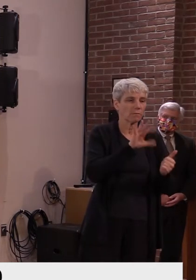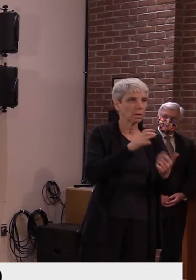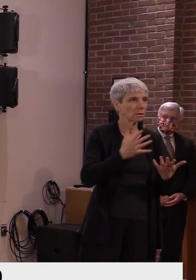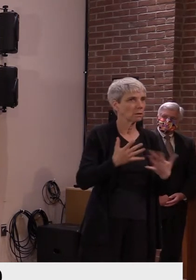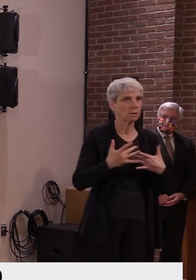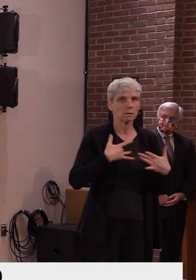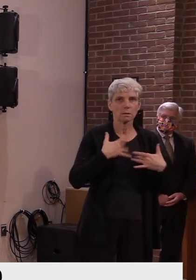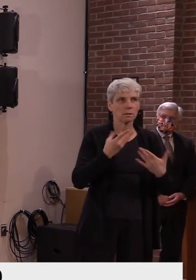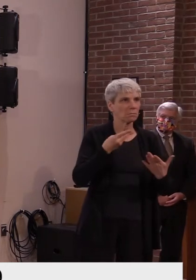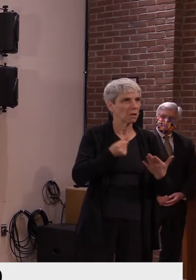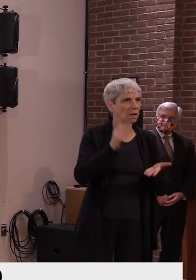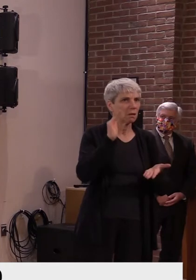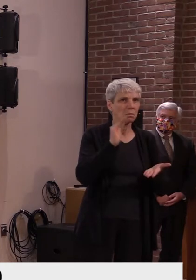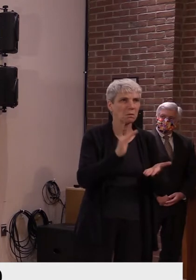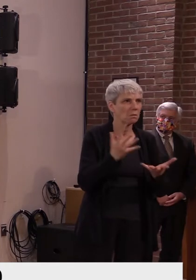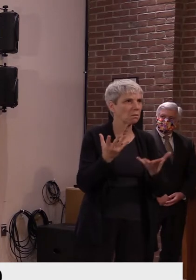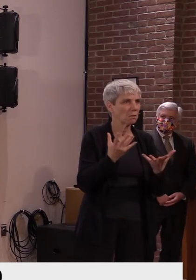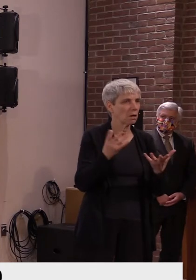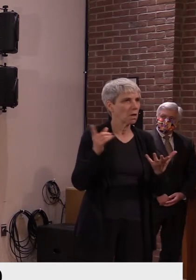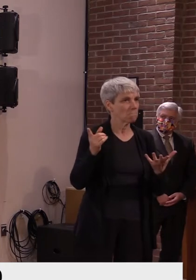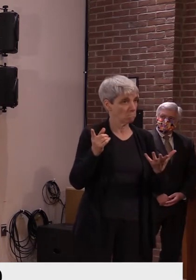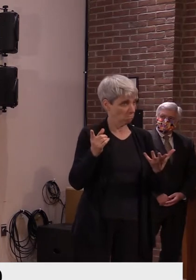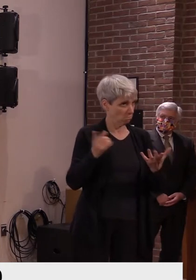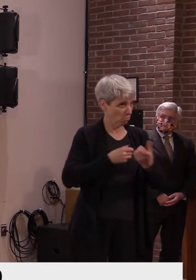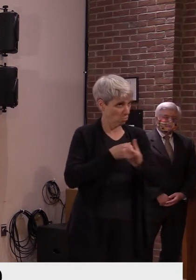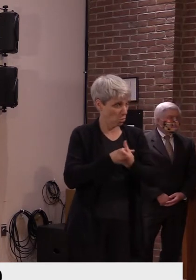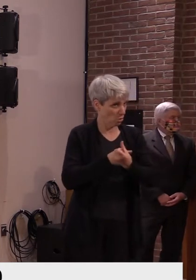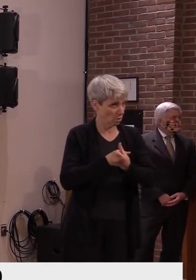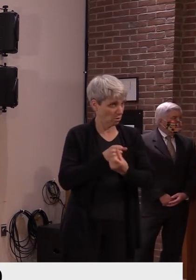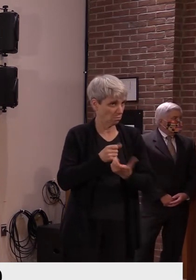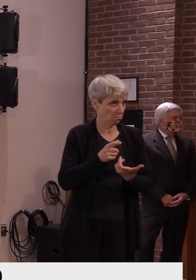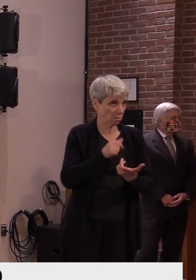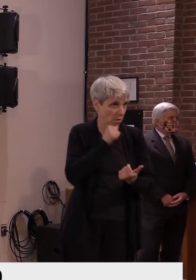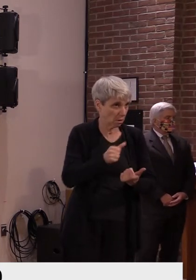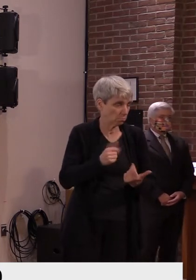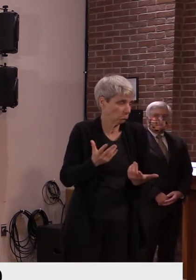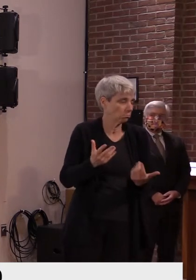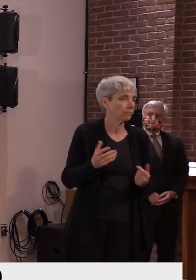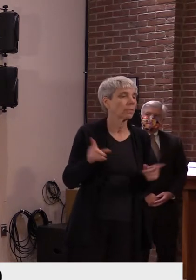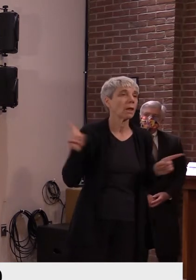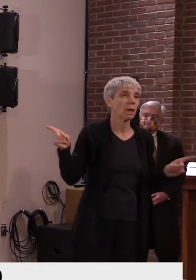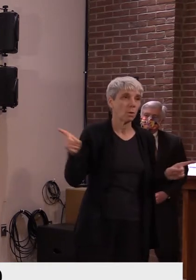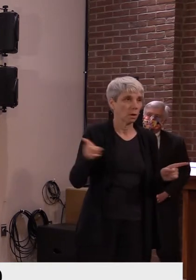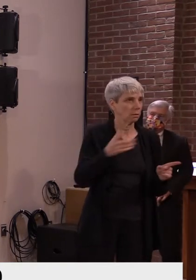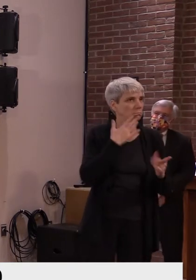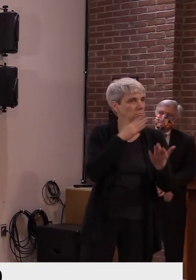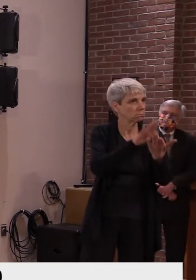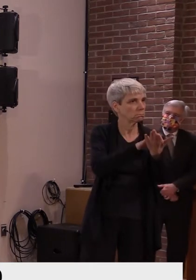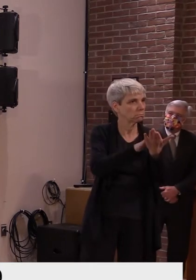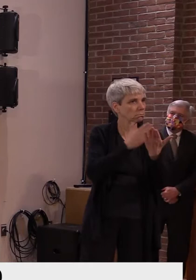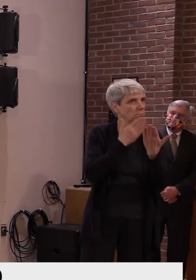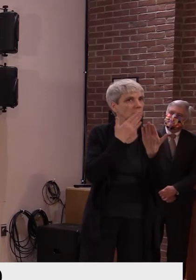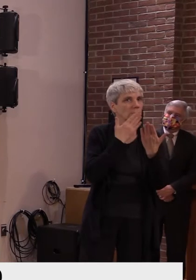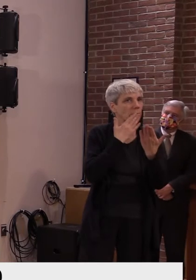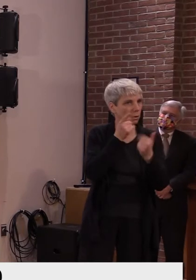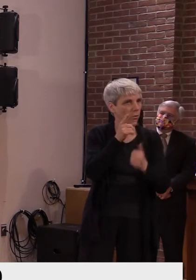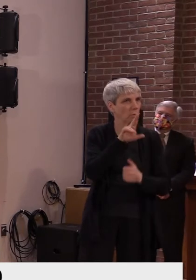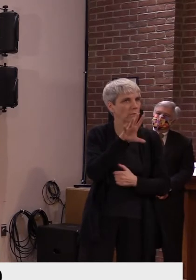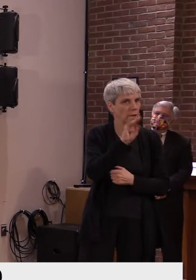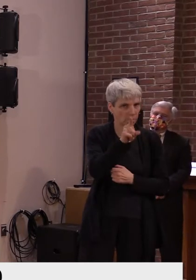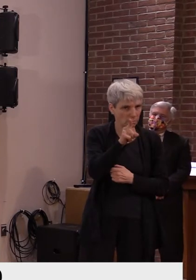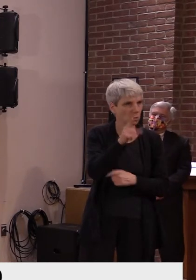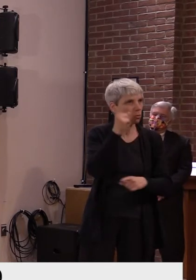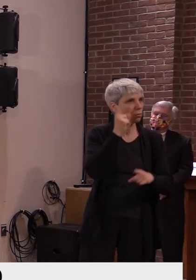faculty. Well, again, I think it's, uh, I applaud UVM for taking this approach. I think during, uh, these times during,